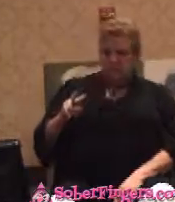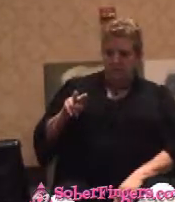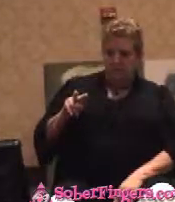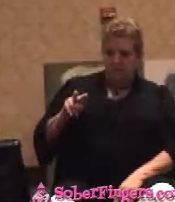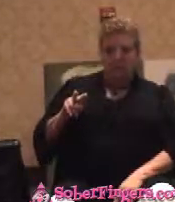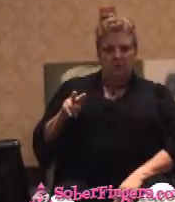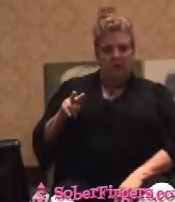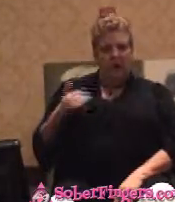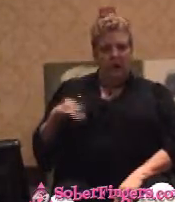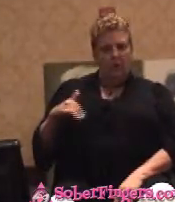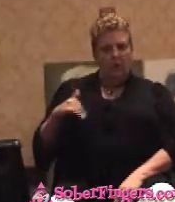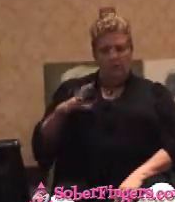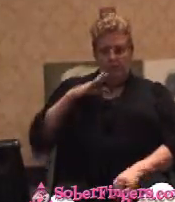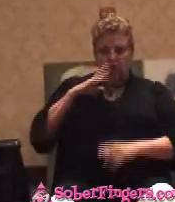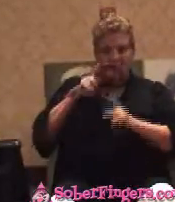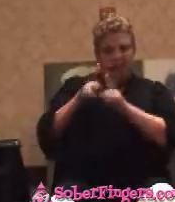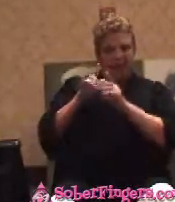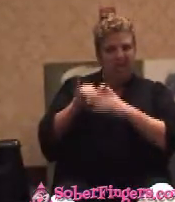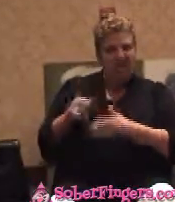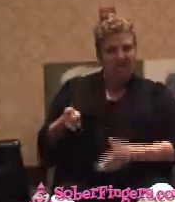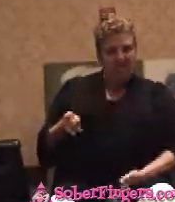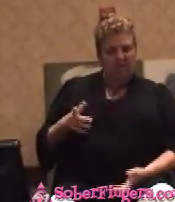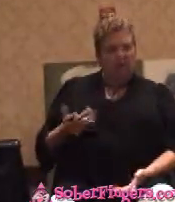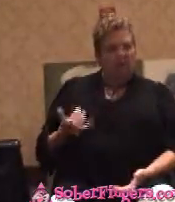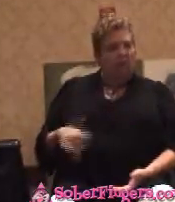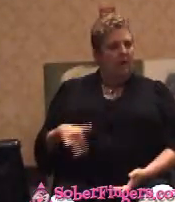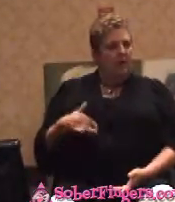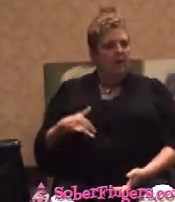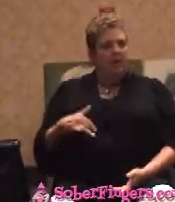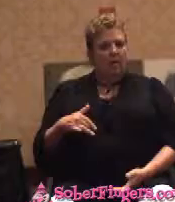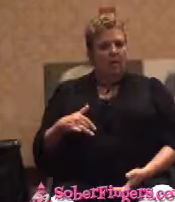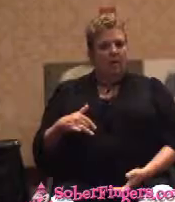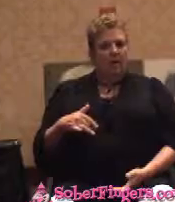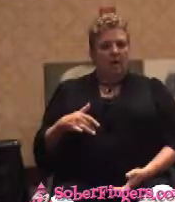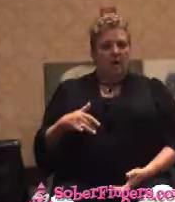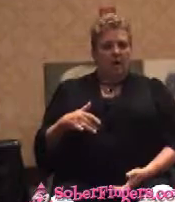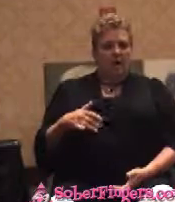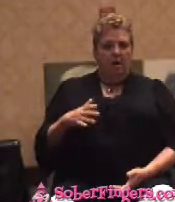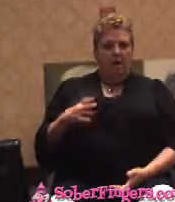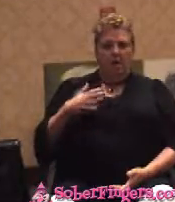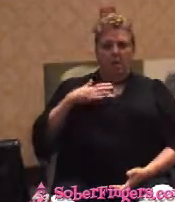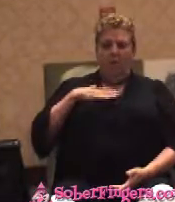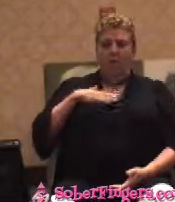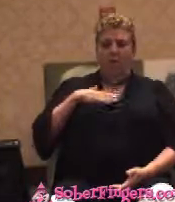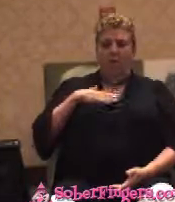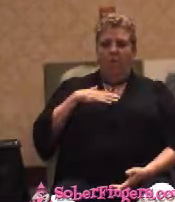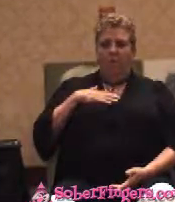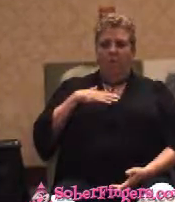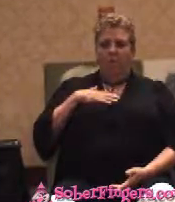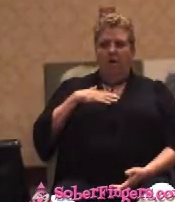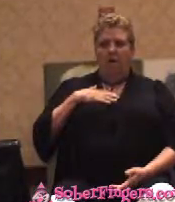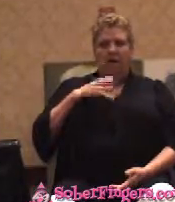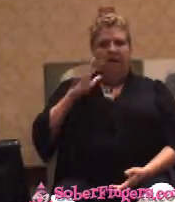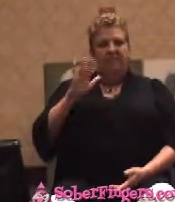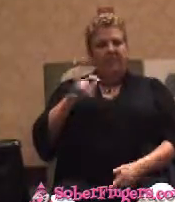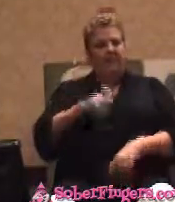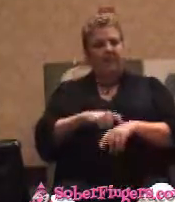talking this way. And I identified with her because of my being. accepted behind me that I had a disease,